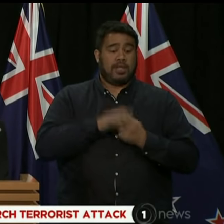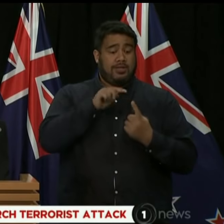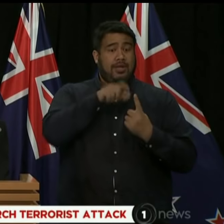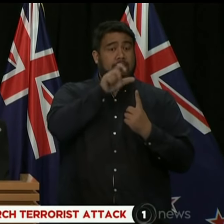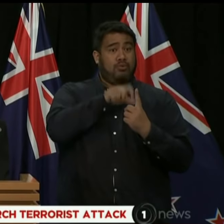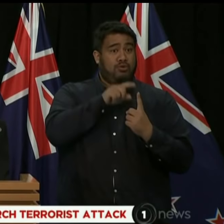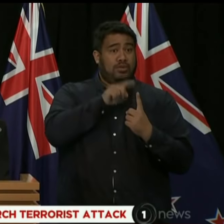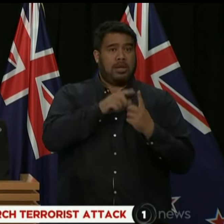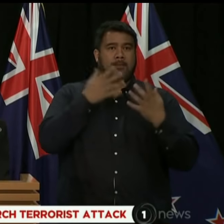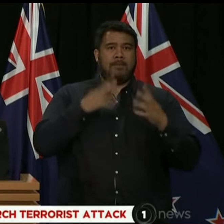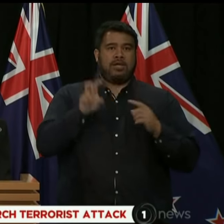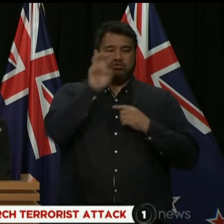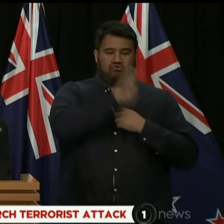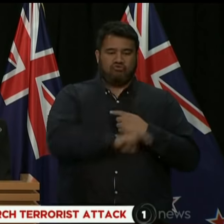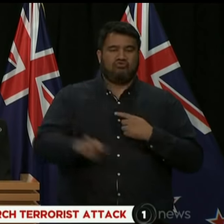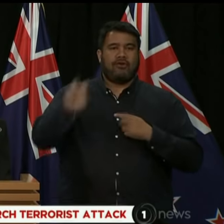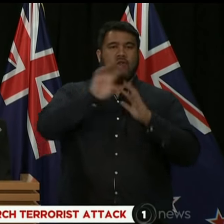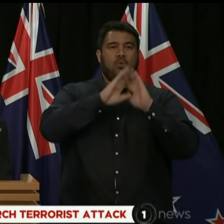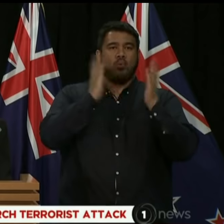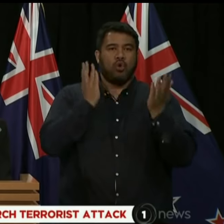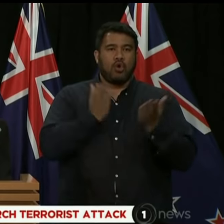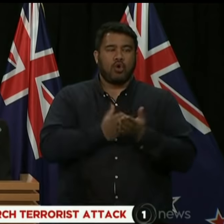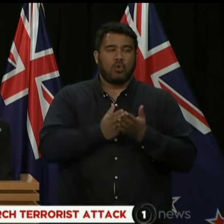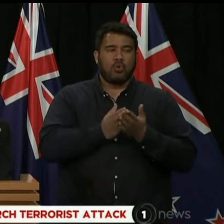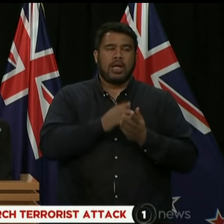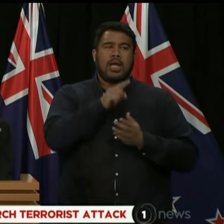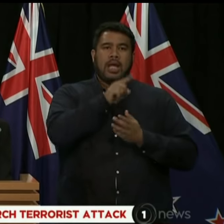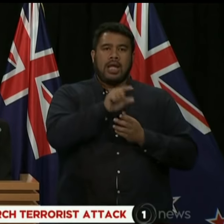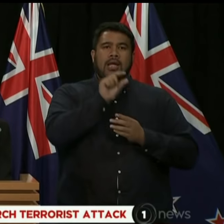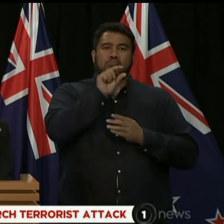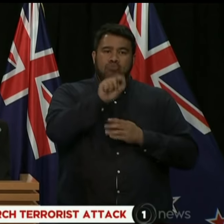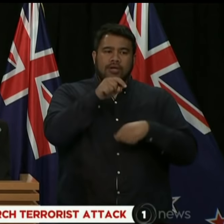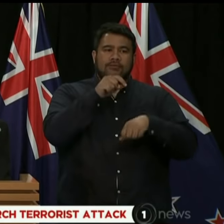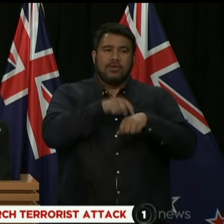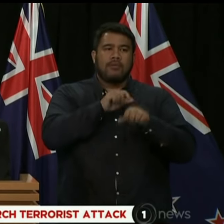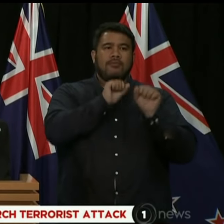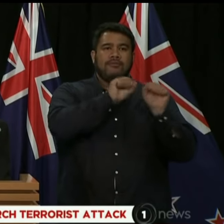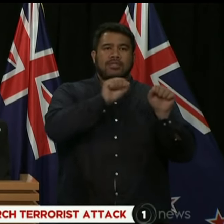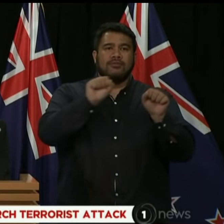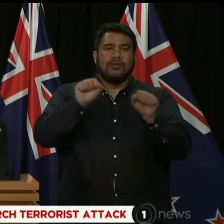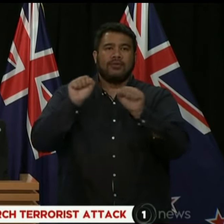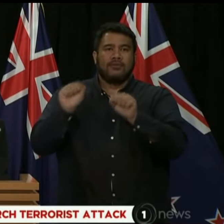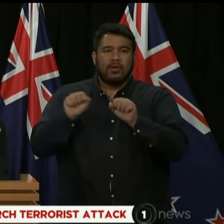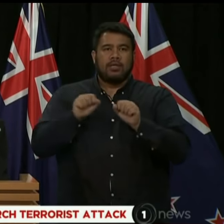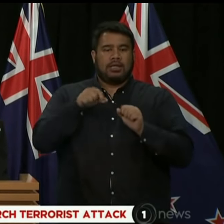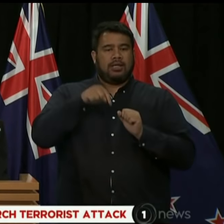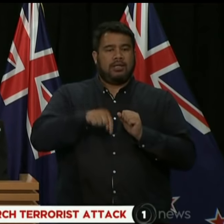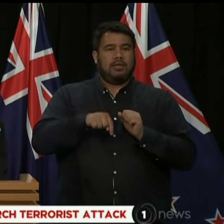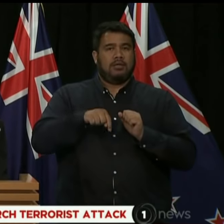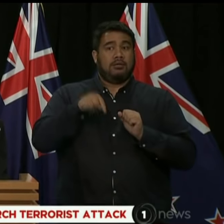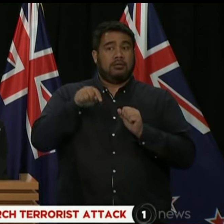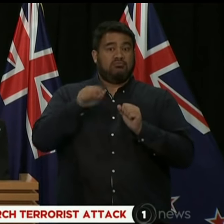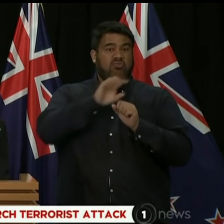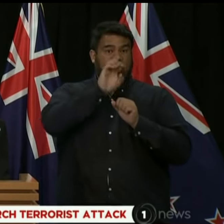around the world, with sporadic periods of time spent in New Zealand.